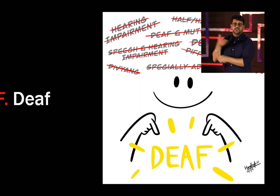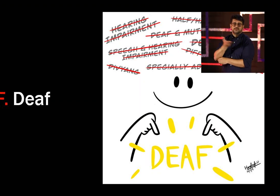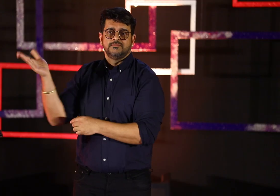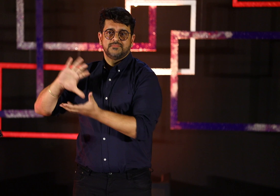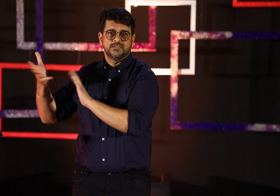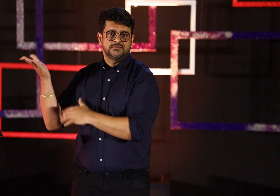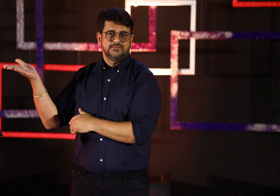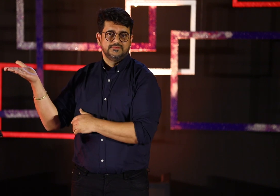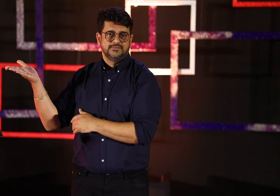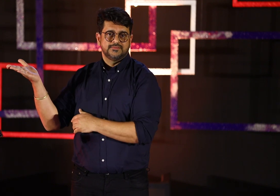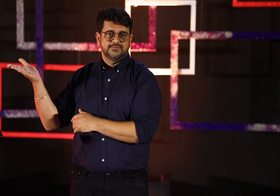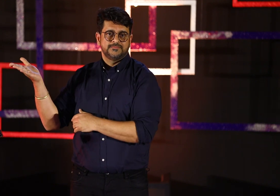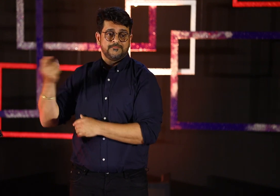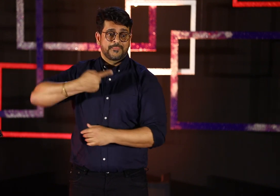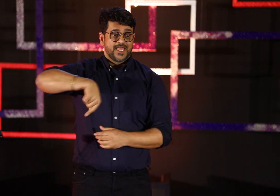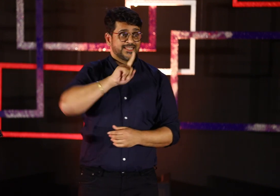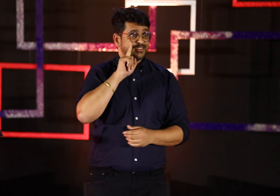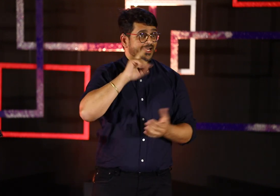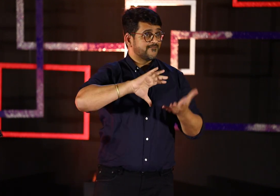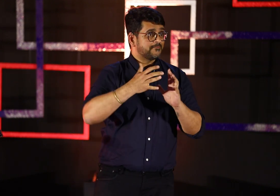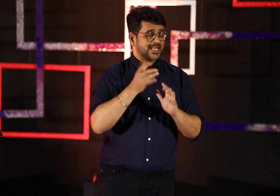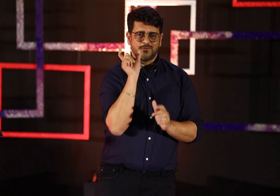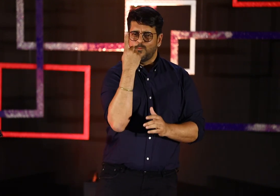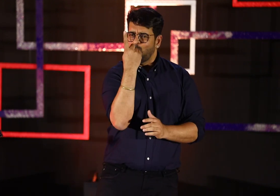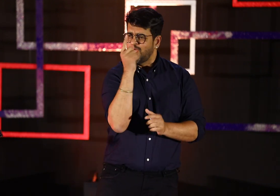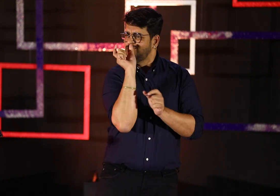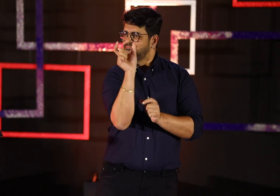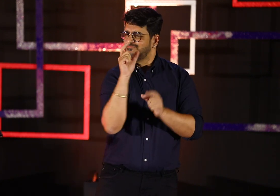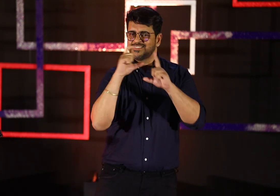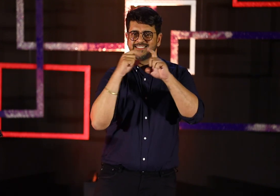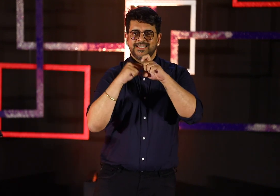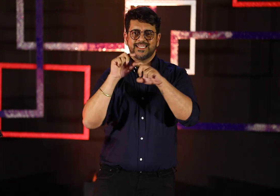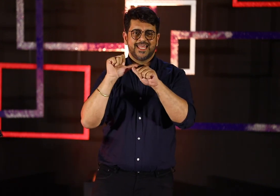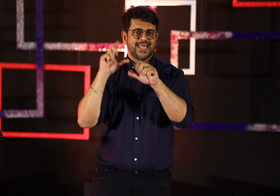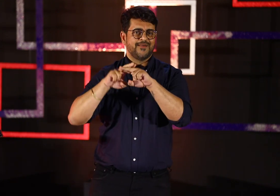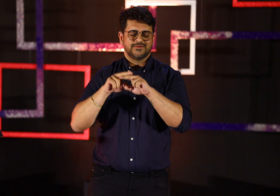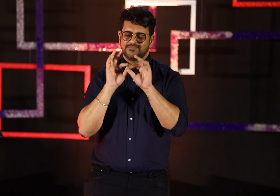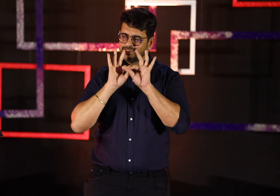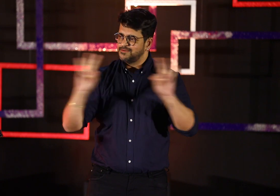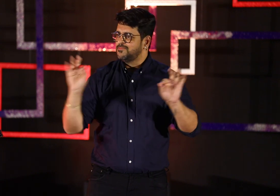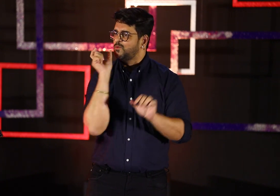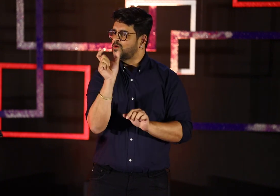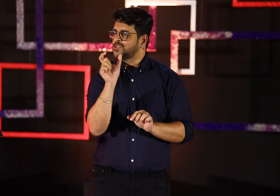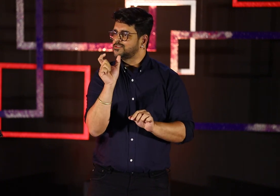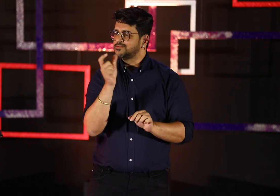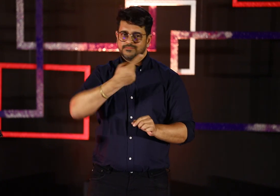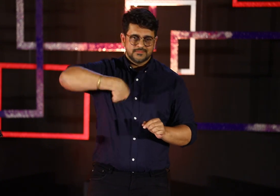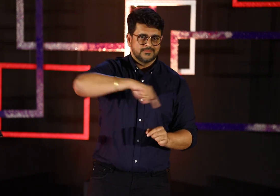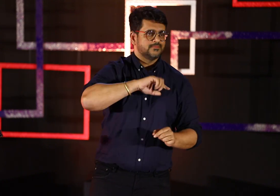up with these labels? Non-deaf people. We just have one word to define ourselves. That's D, E, A, F. One simple